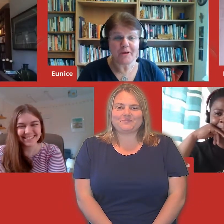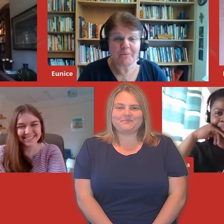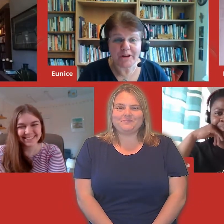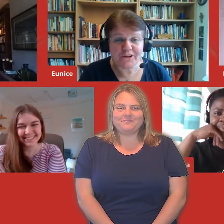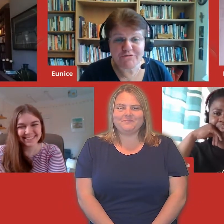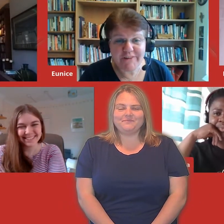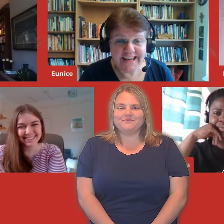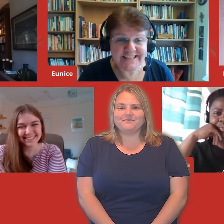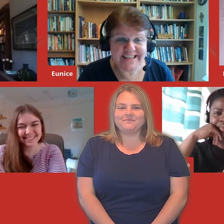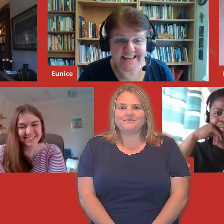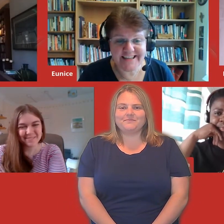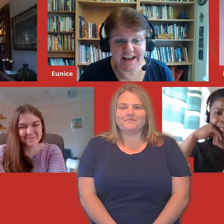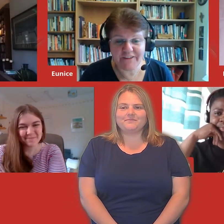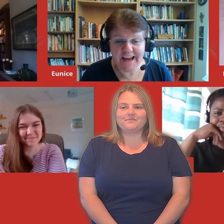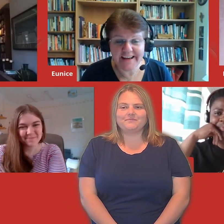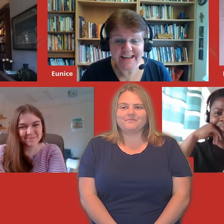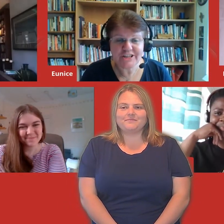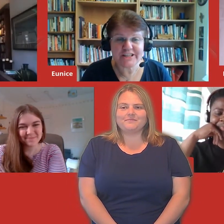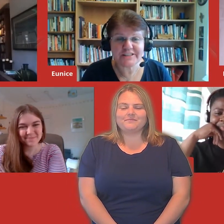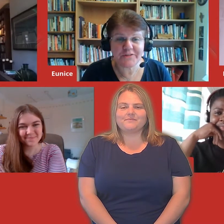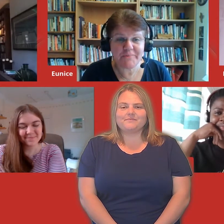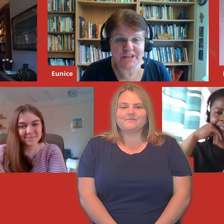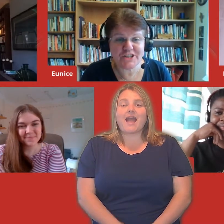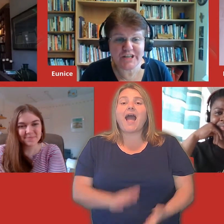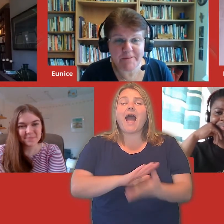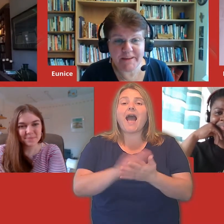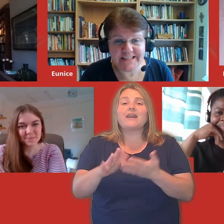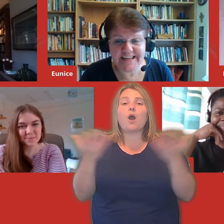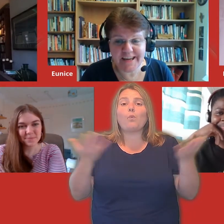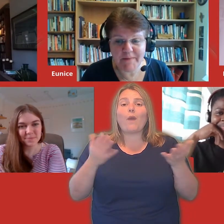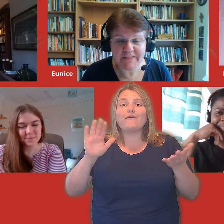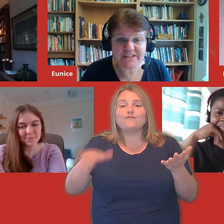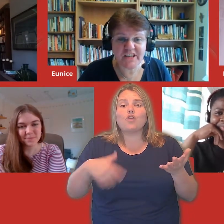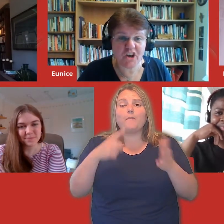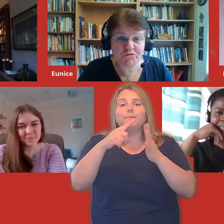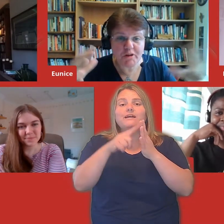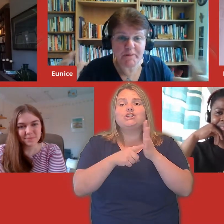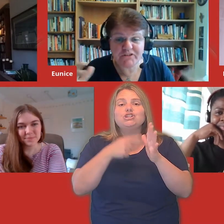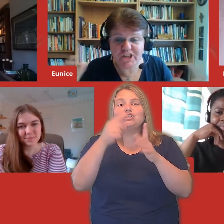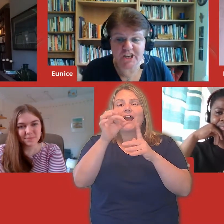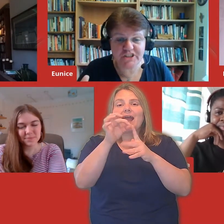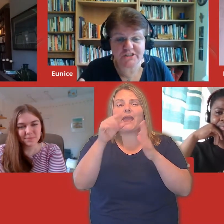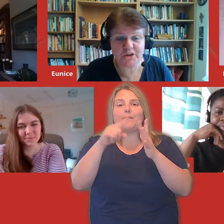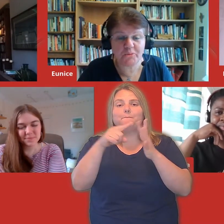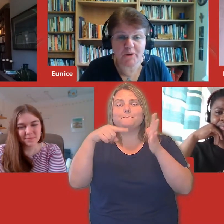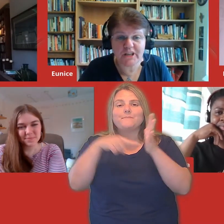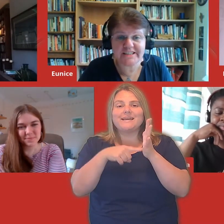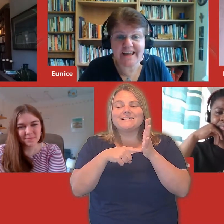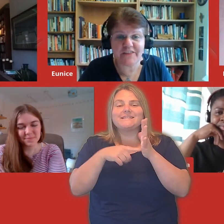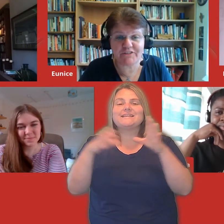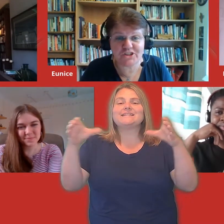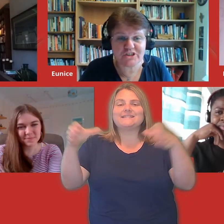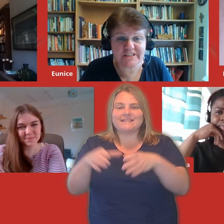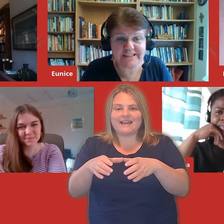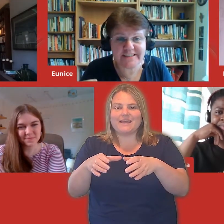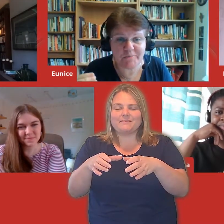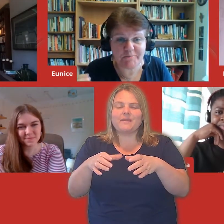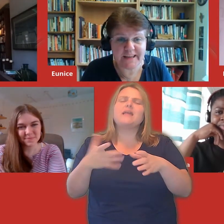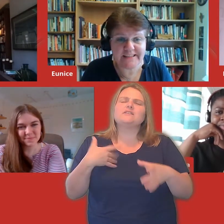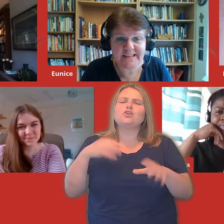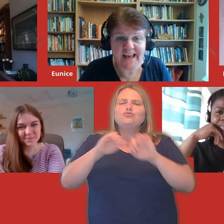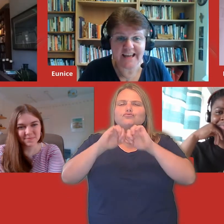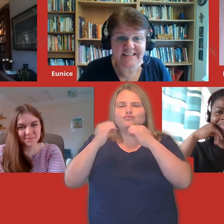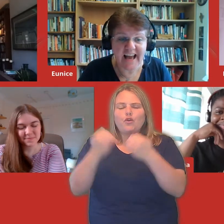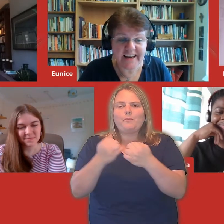you. What a great day to have Hannah. She's from the JPIT team. That's a group of churches who work together for justice